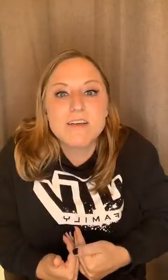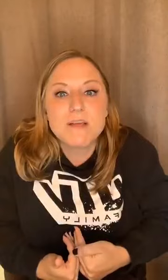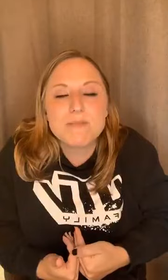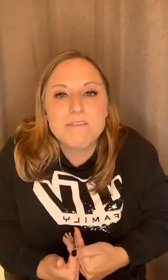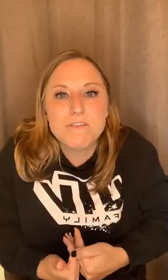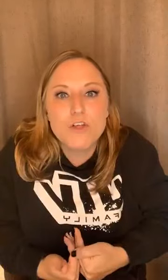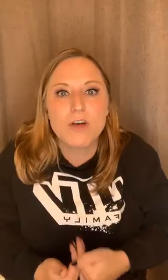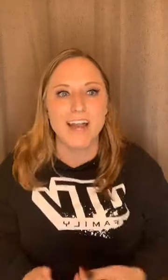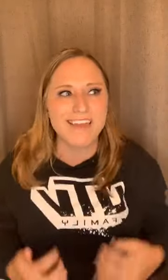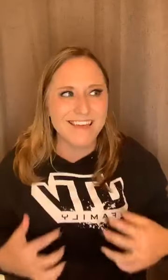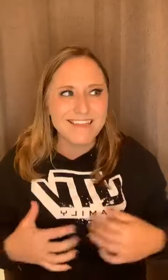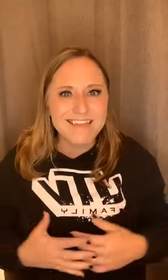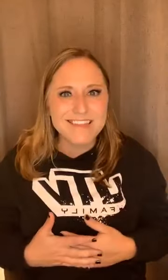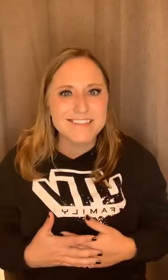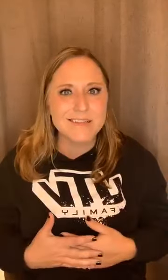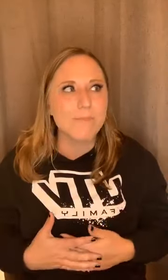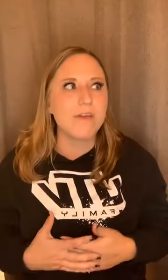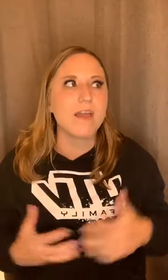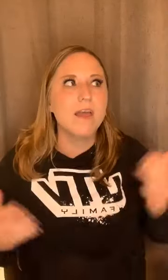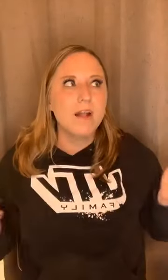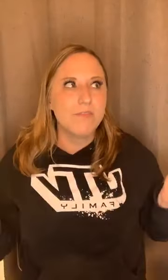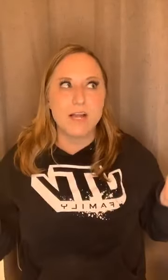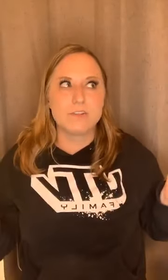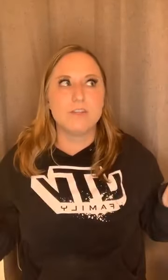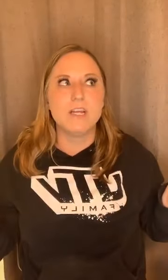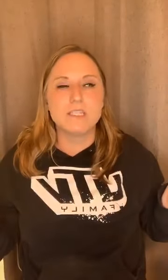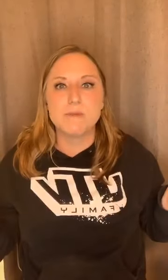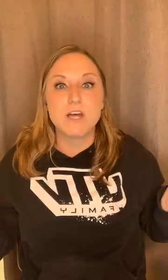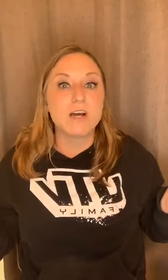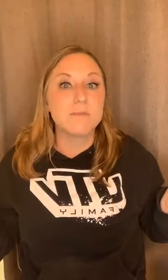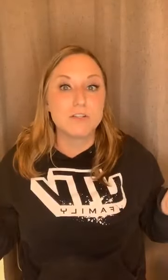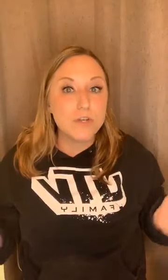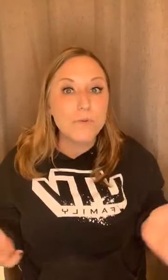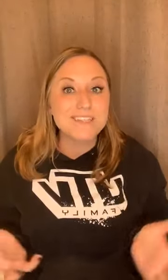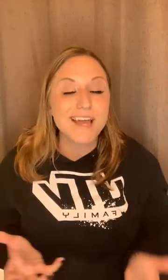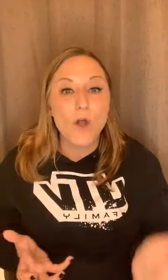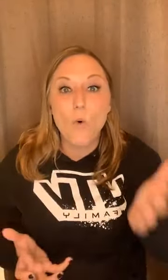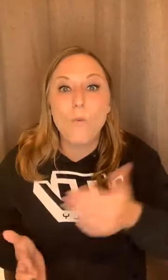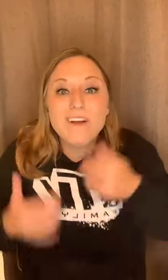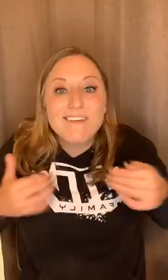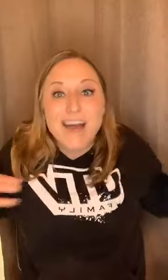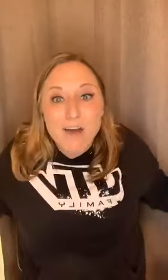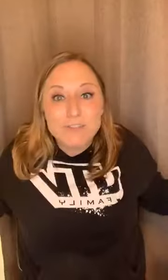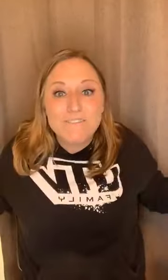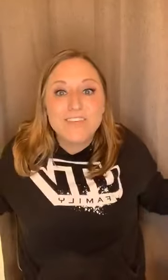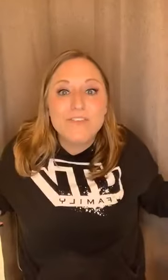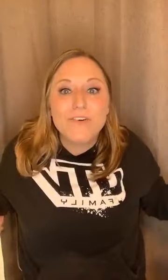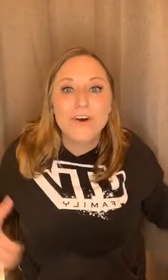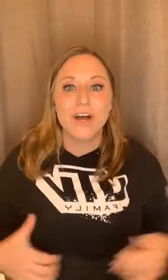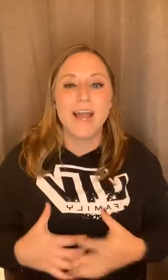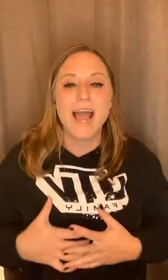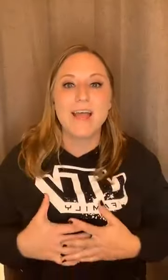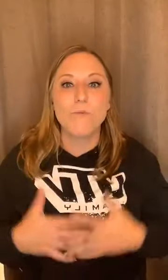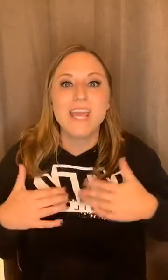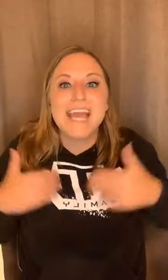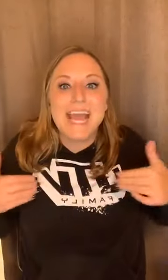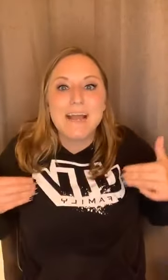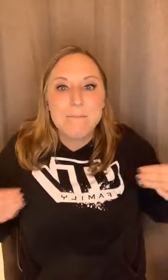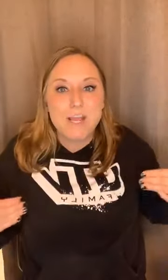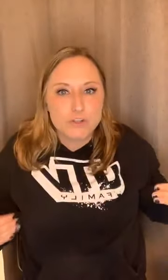up to feel good. I think that this is something that needs to be talked about too, is like, we are allowed to feel good and we can make sure